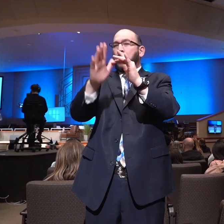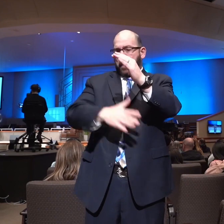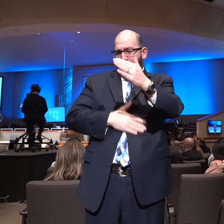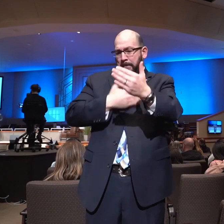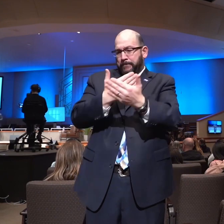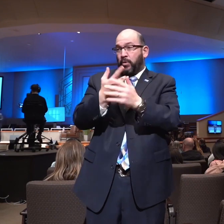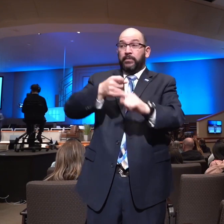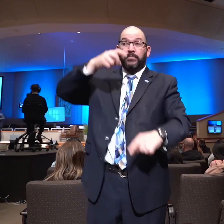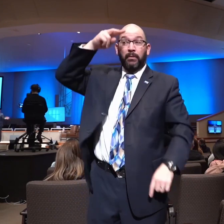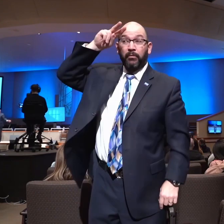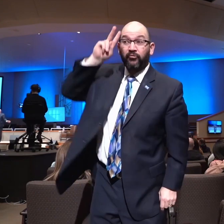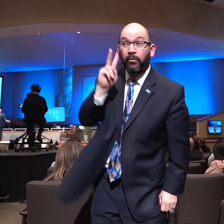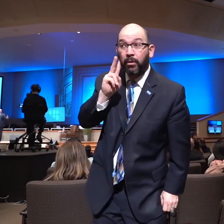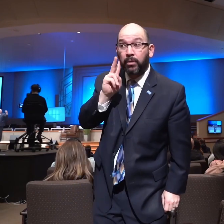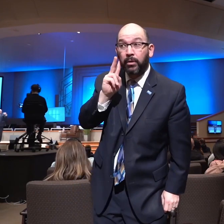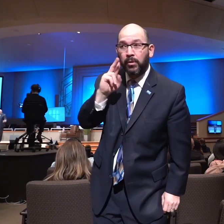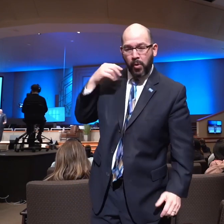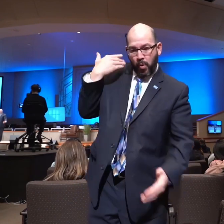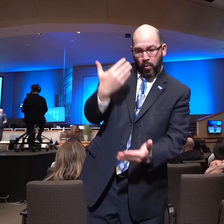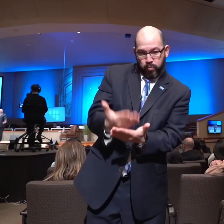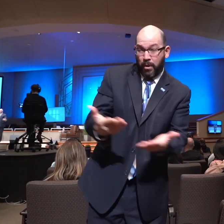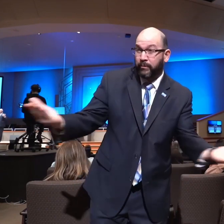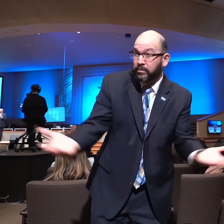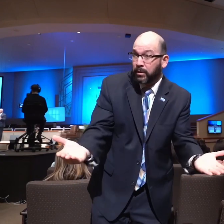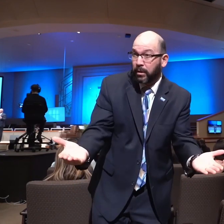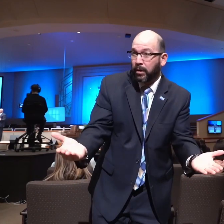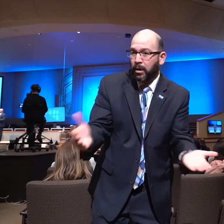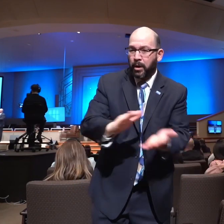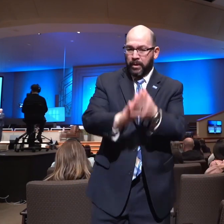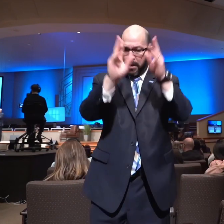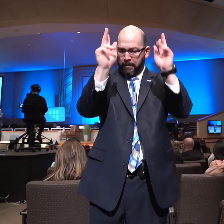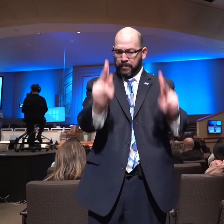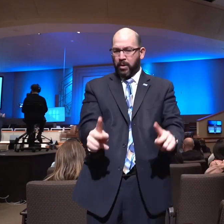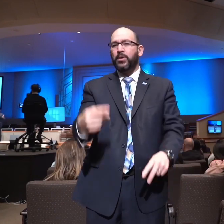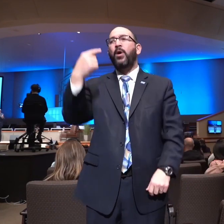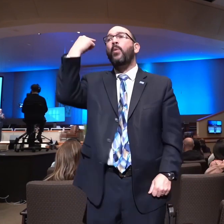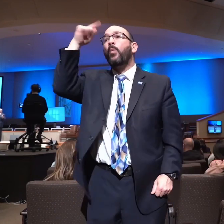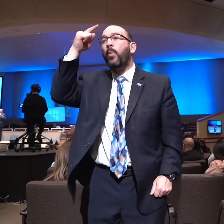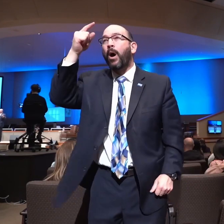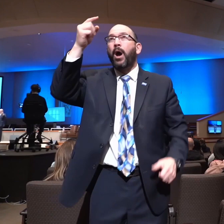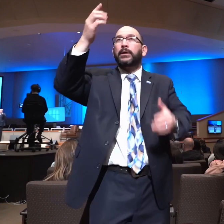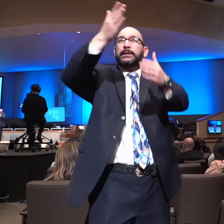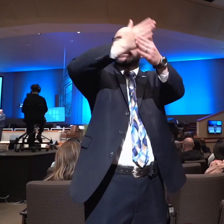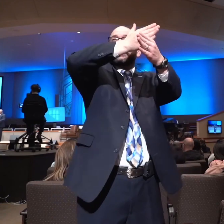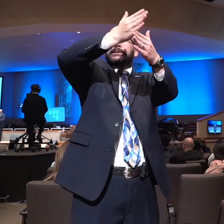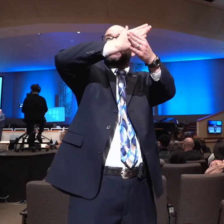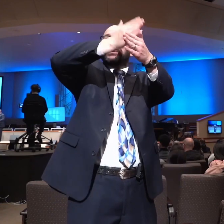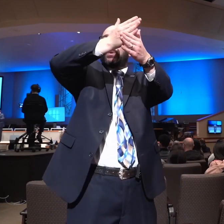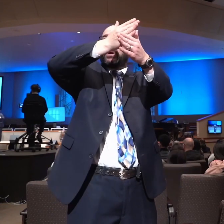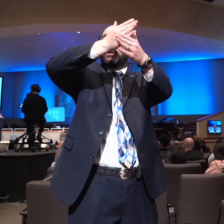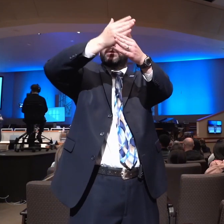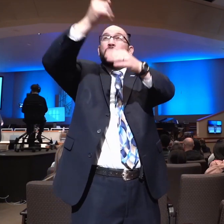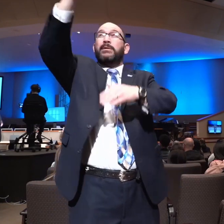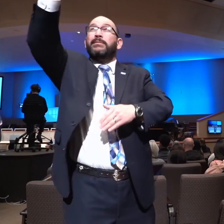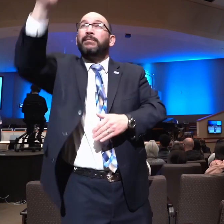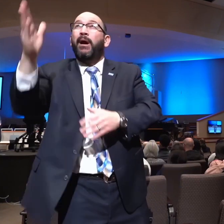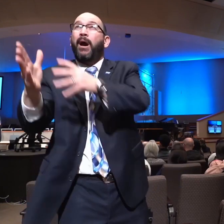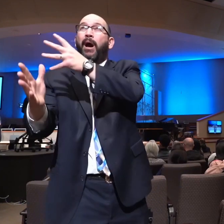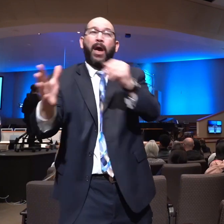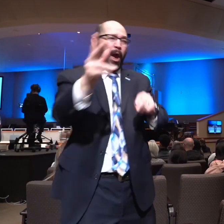Mary and came to this earth in the form of a man so that He could become the mediator. He was fully man and fully God. And